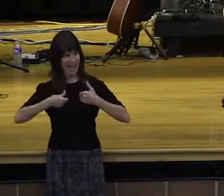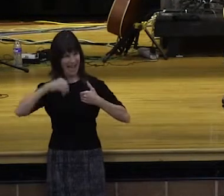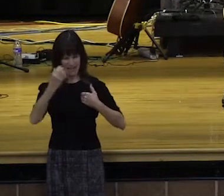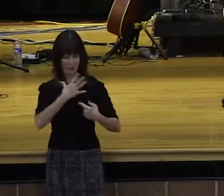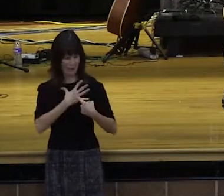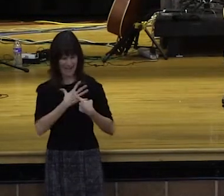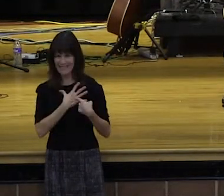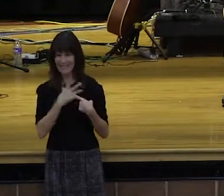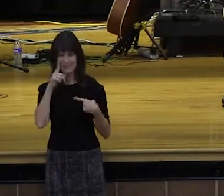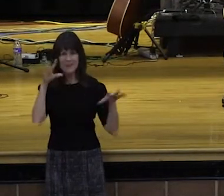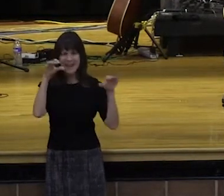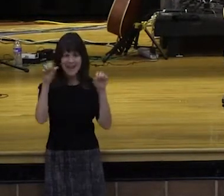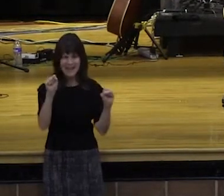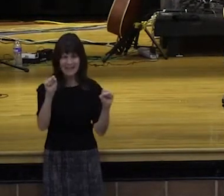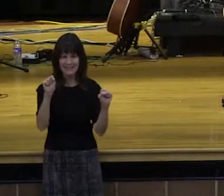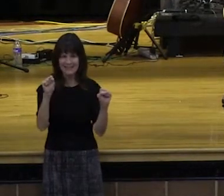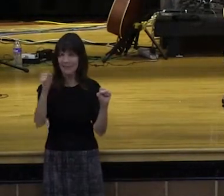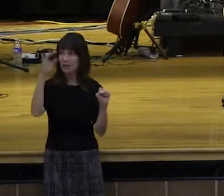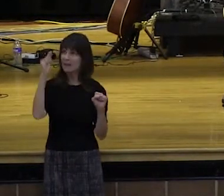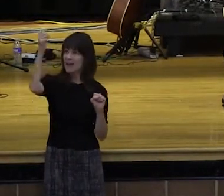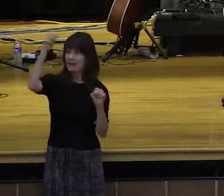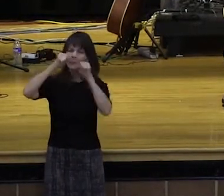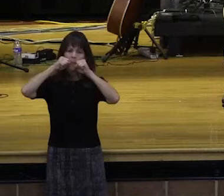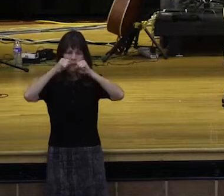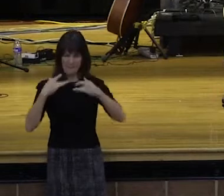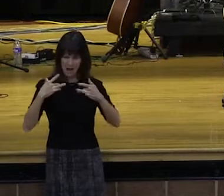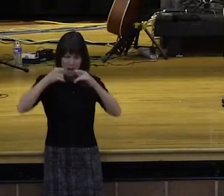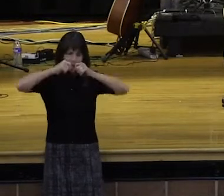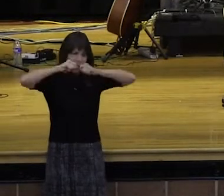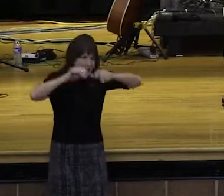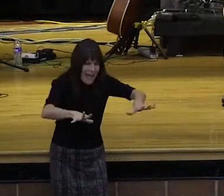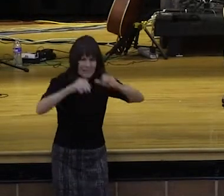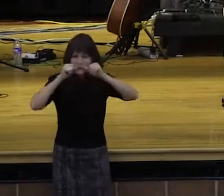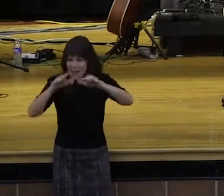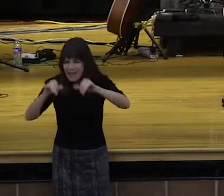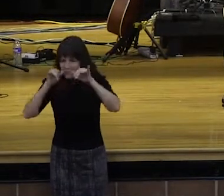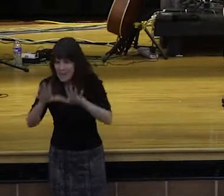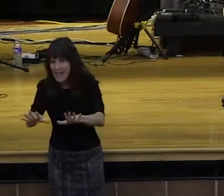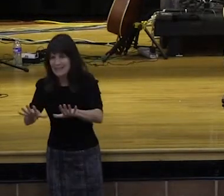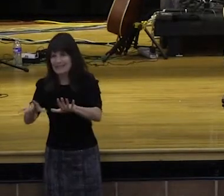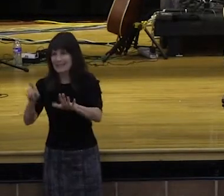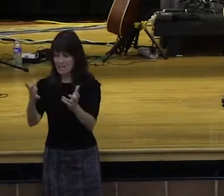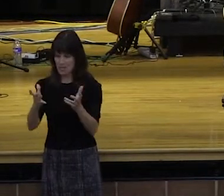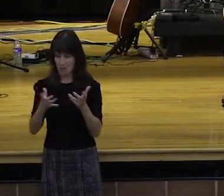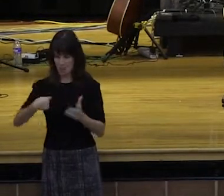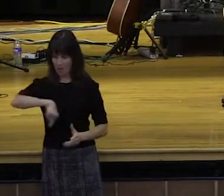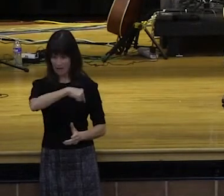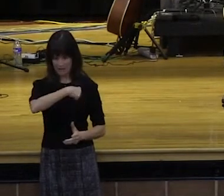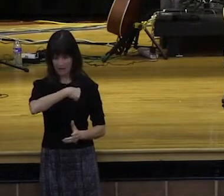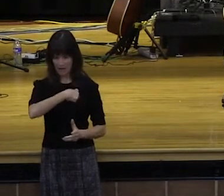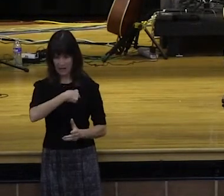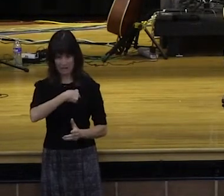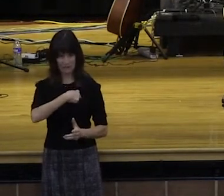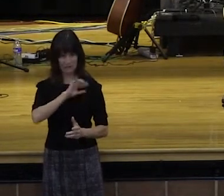God is a generous Father, He wants us as His children to live glorious, generous lives. Hallelujah. There's